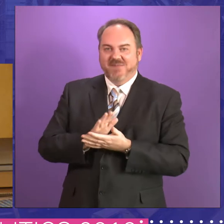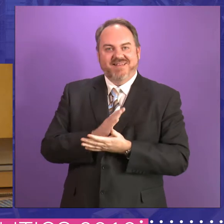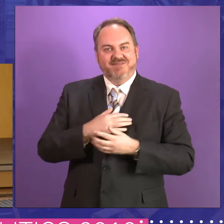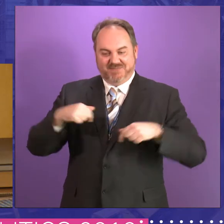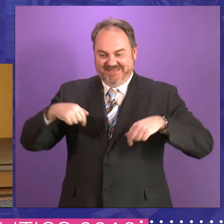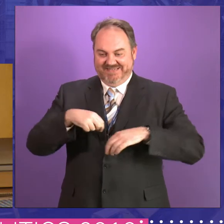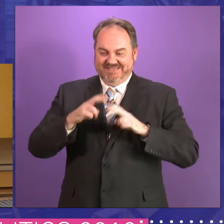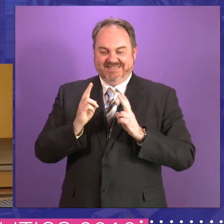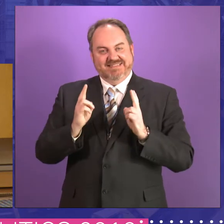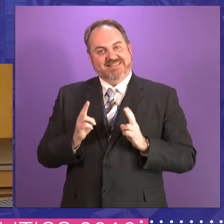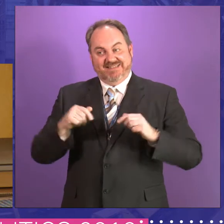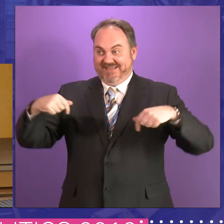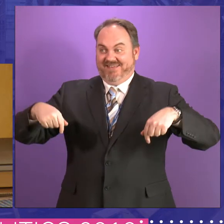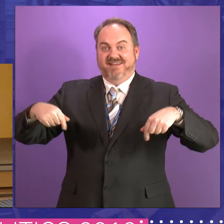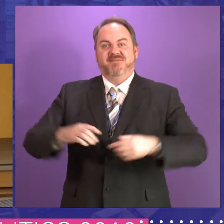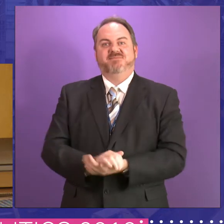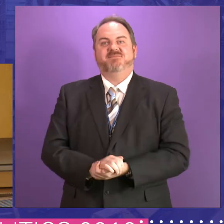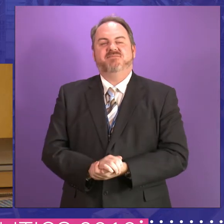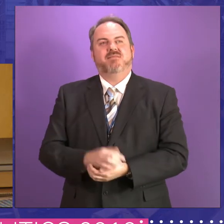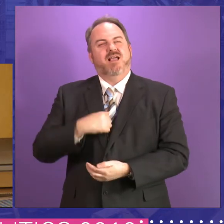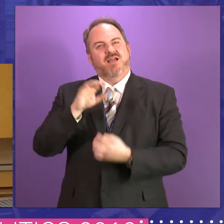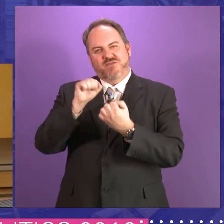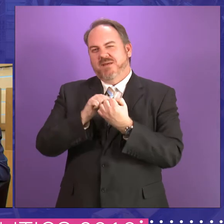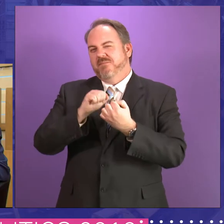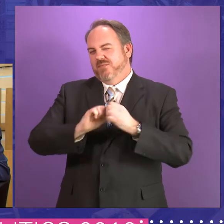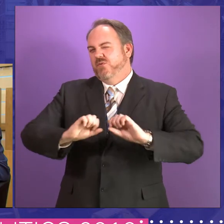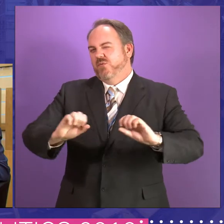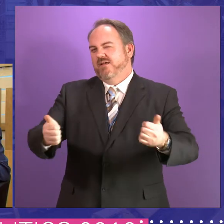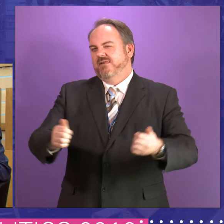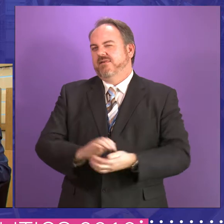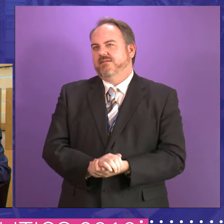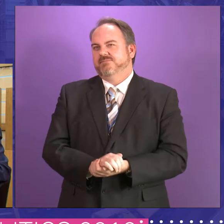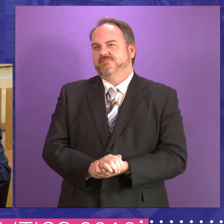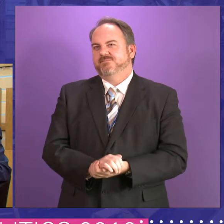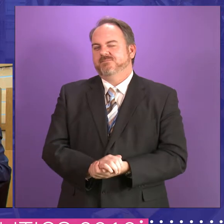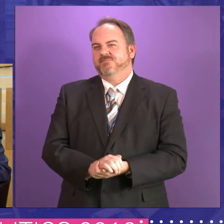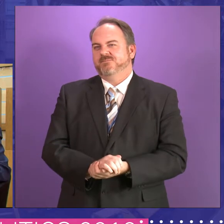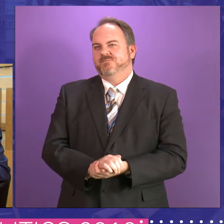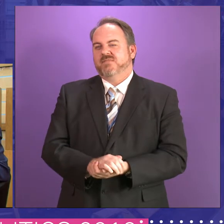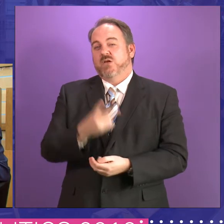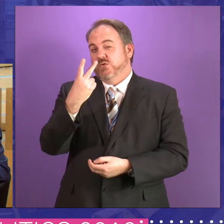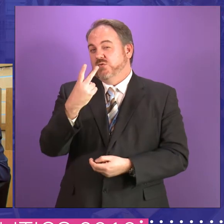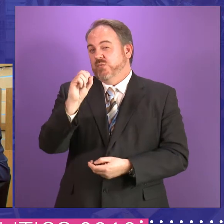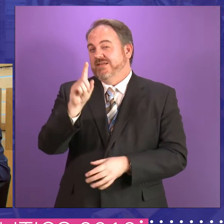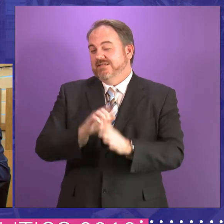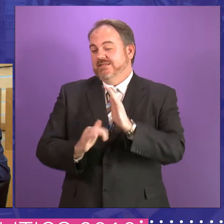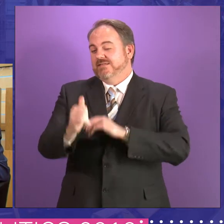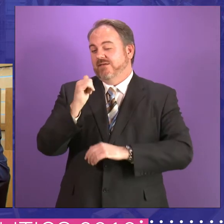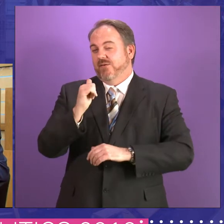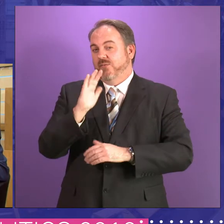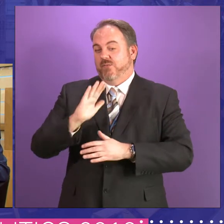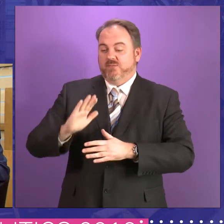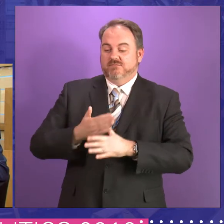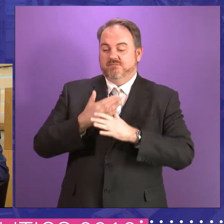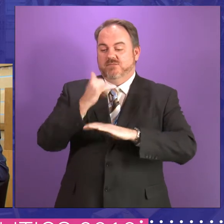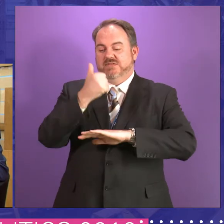result of that. My early recollections are that when we, 20 years ago, when the Parliament was established,